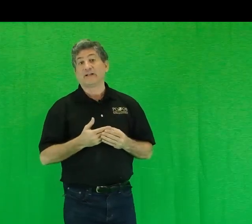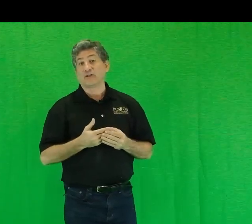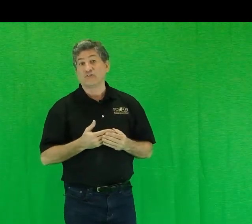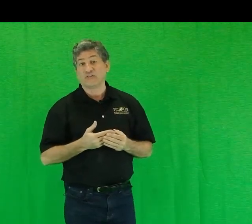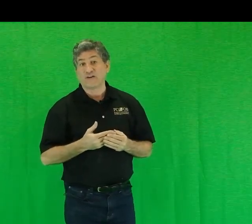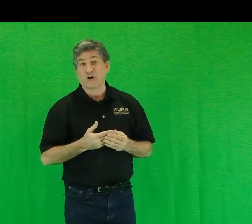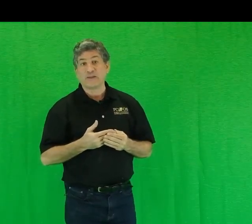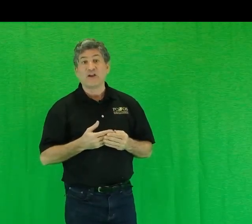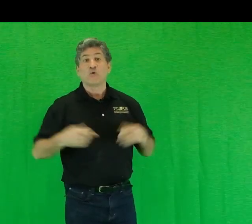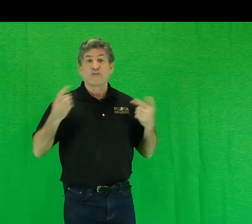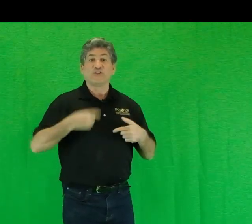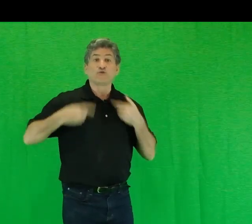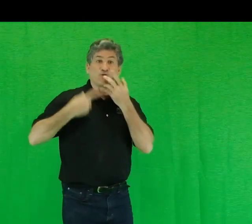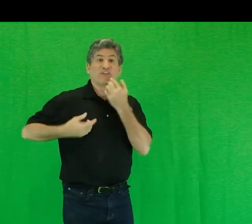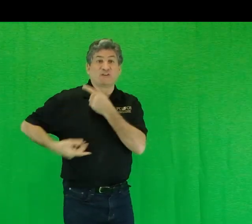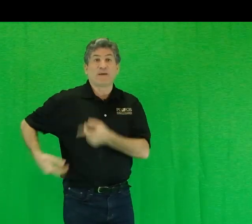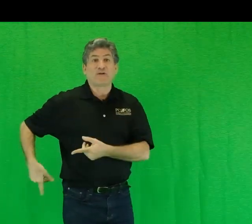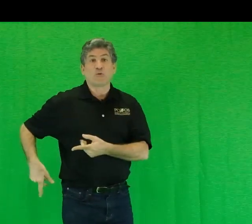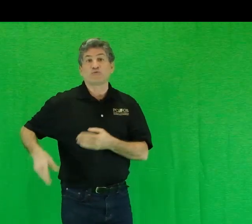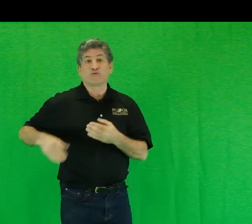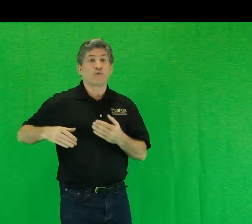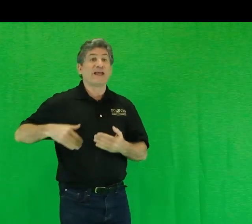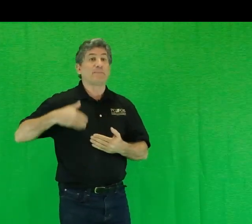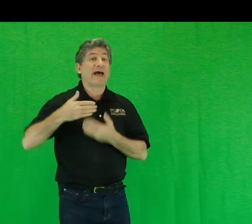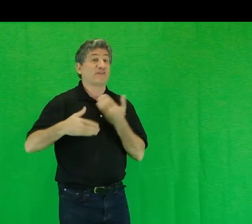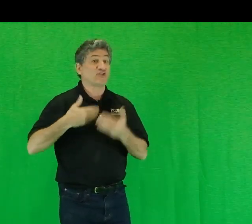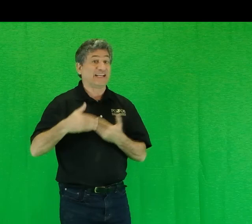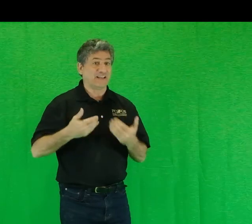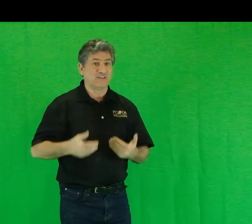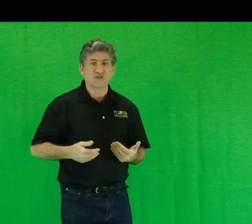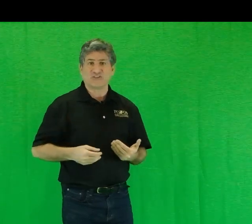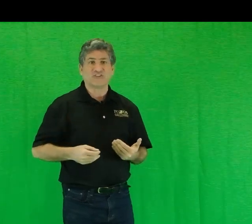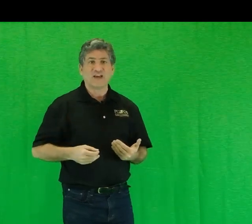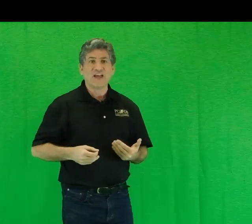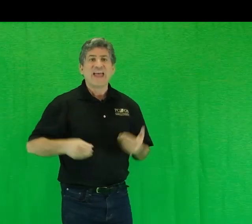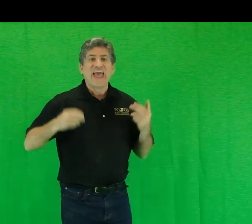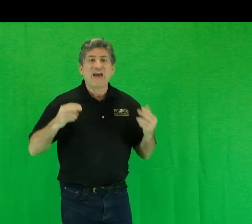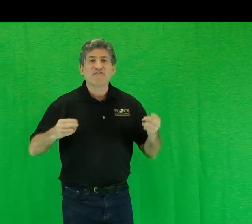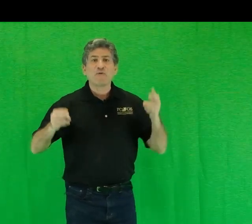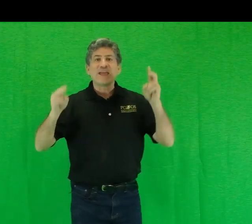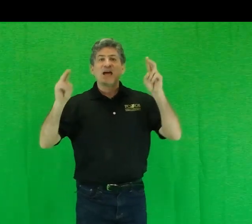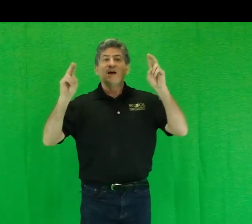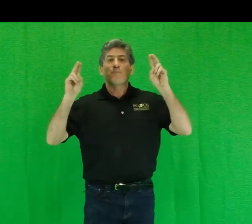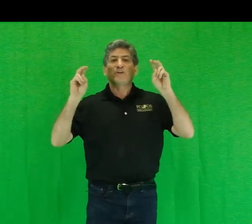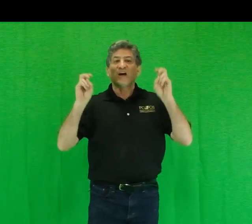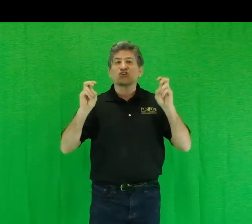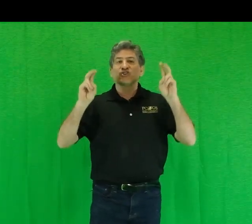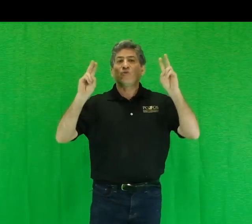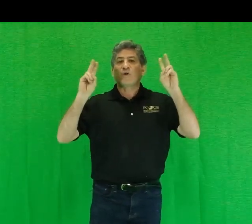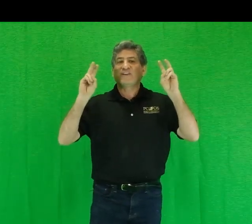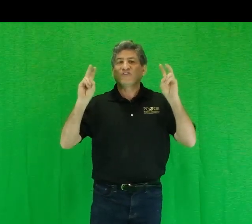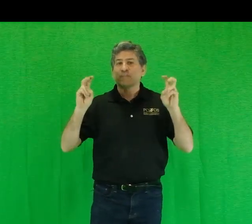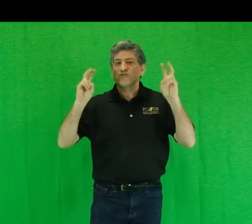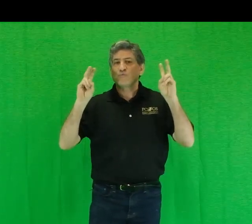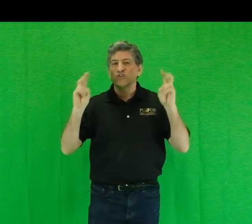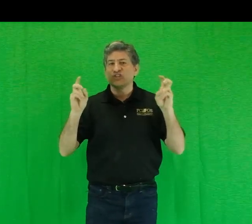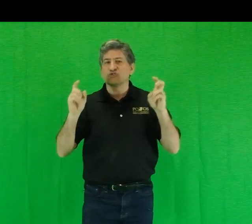enclosed environment where the nutrients and microbes would create pathogenic conditions, every production or consumption residual